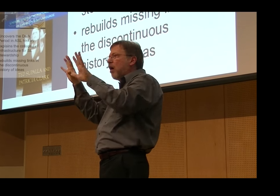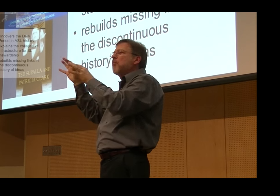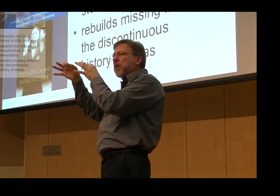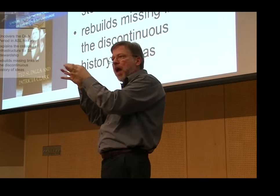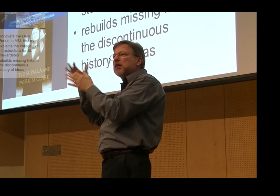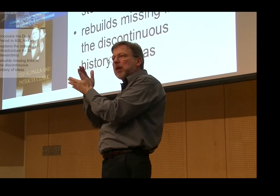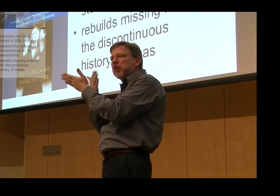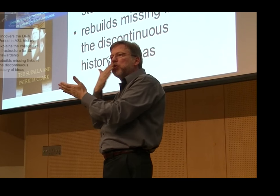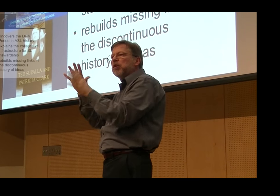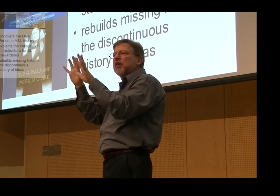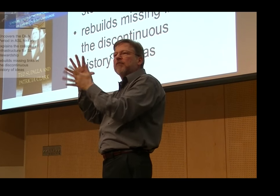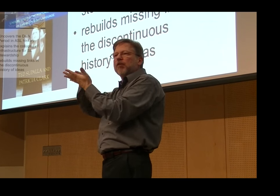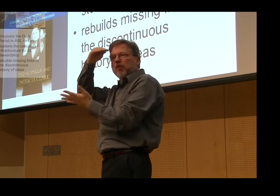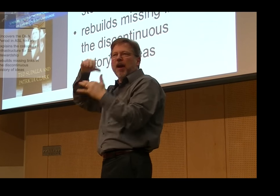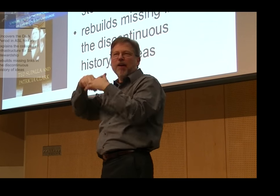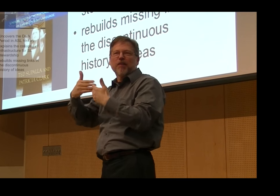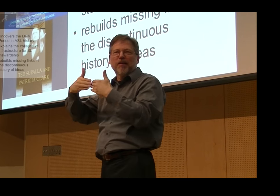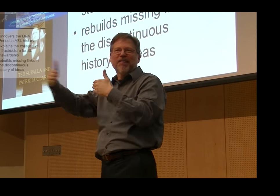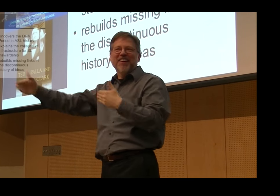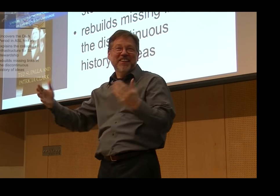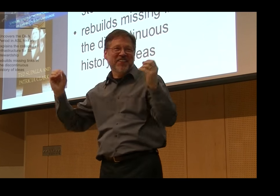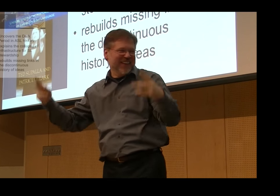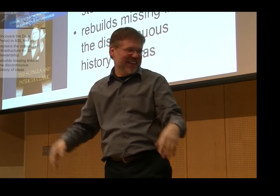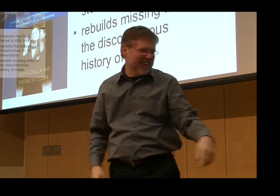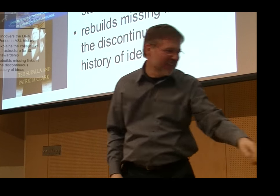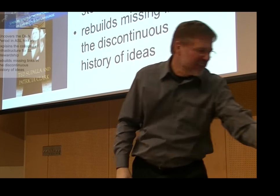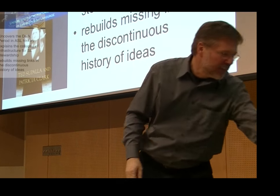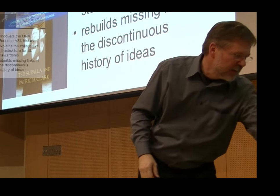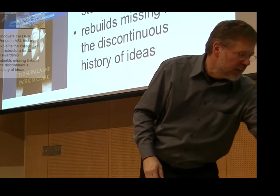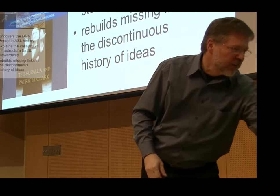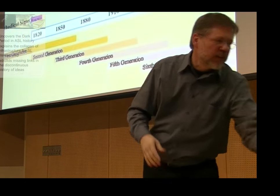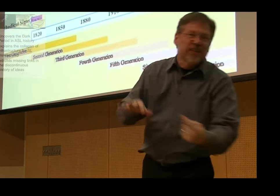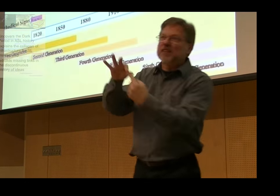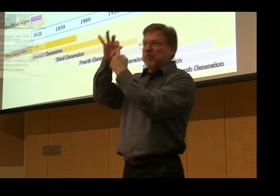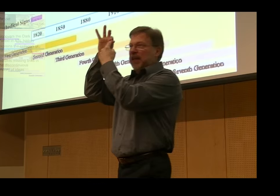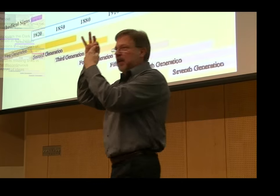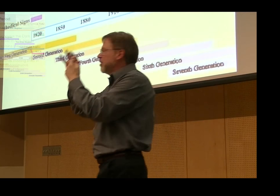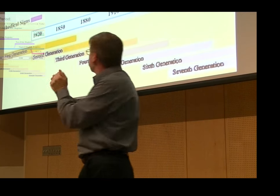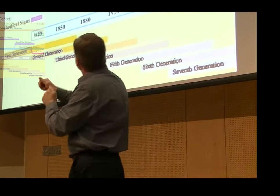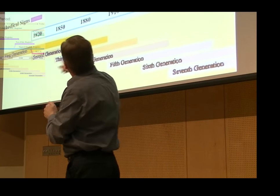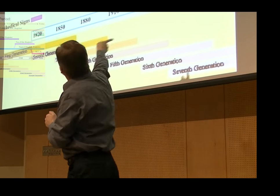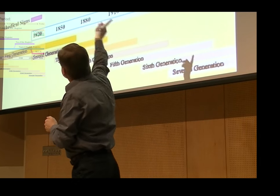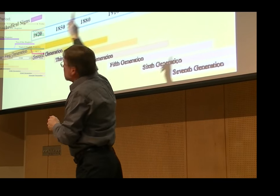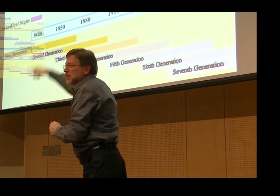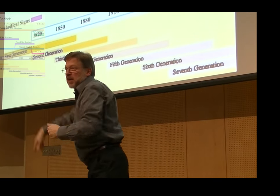century, people rediscovered ASL but did not go back and look at its heritage.